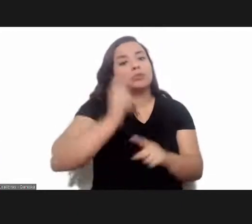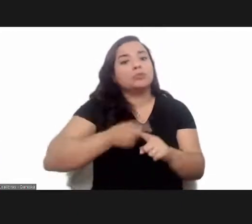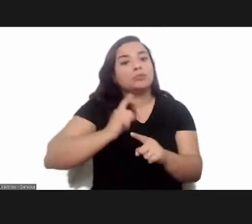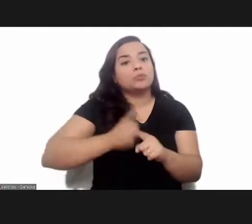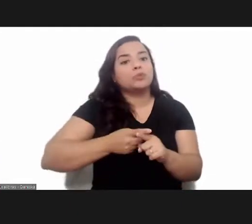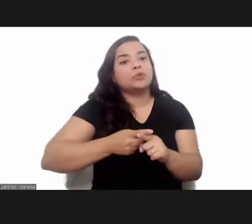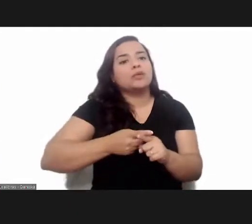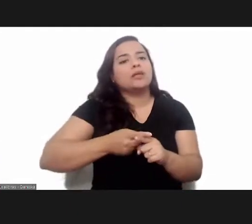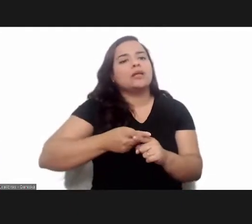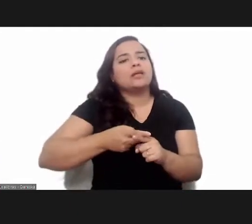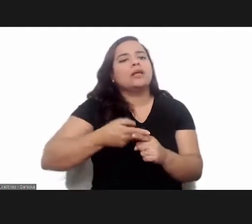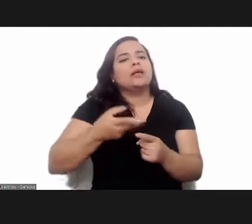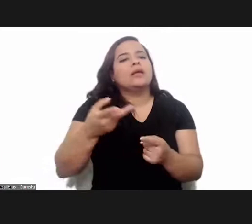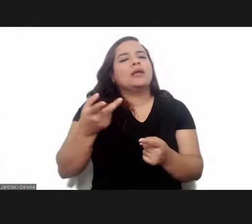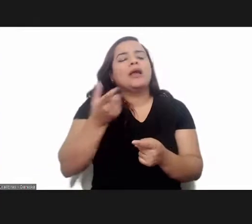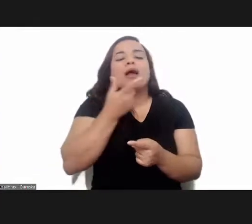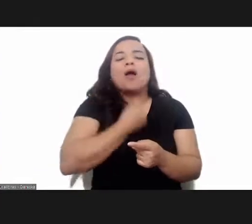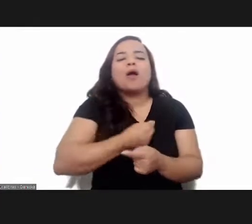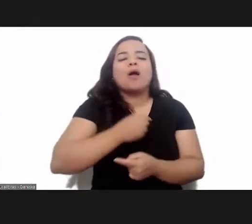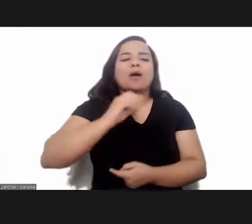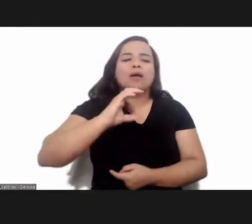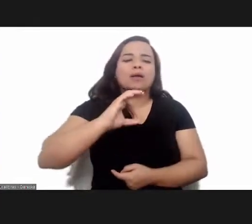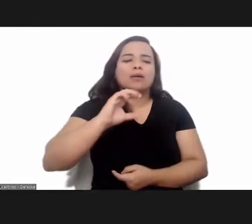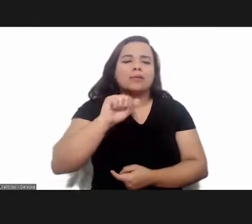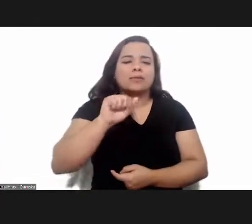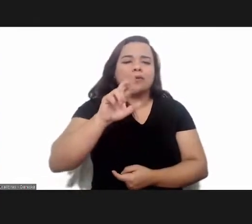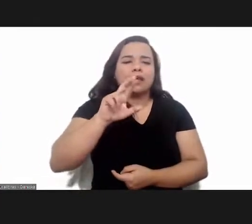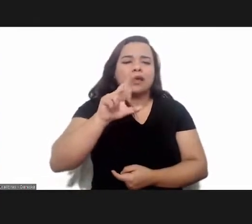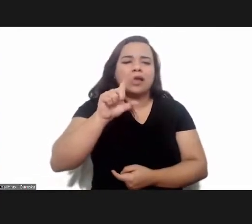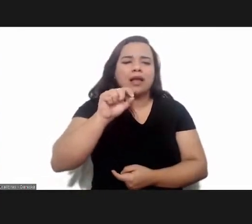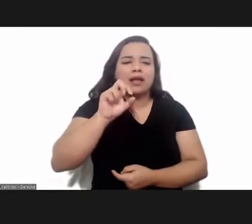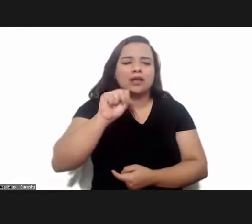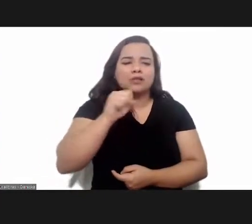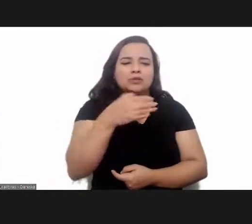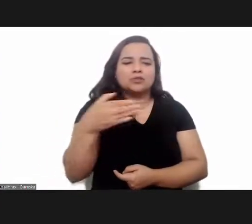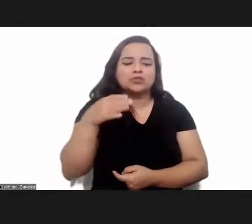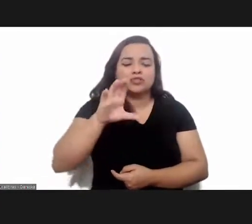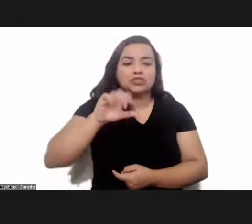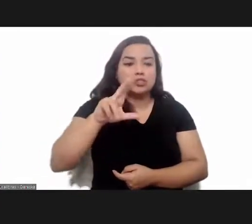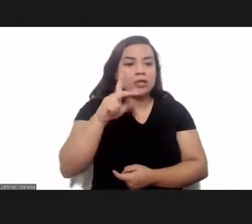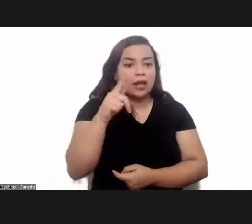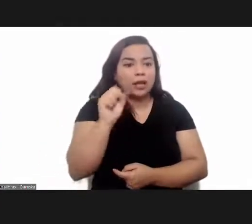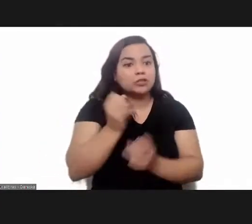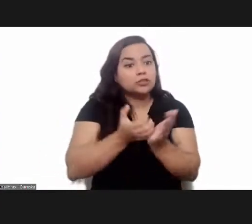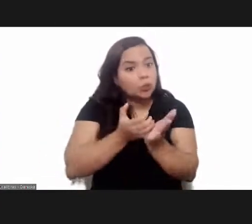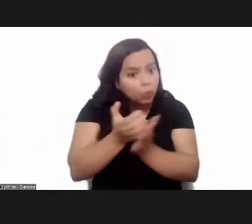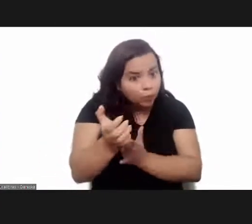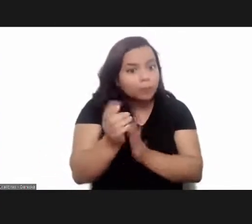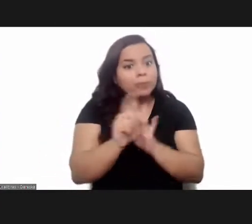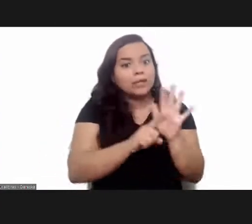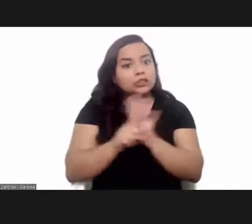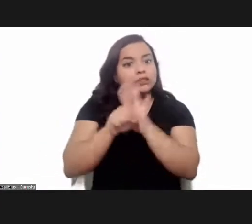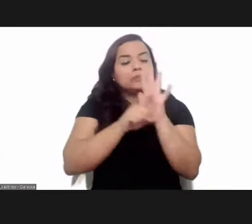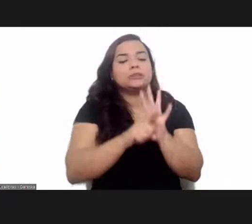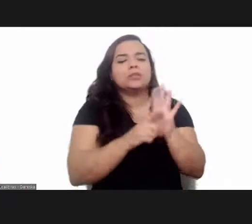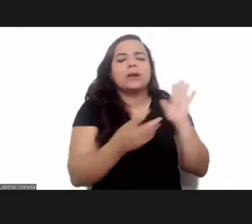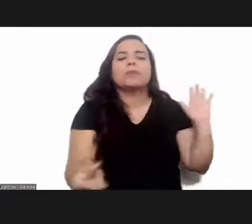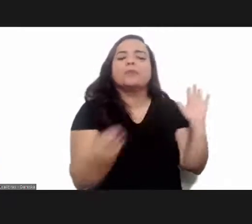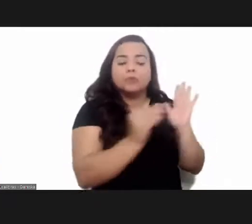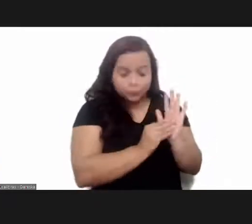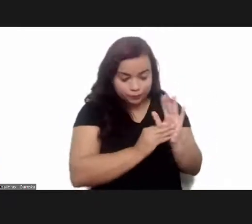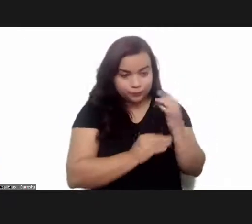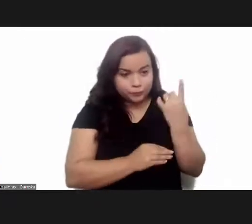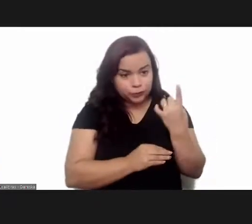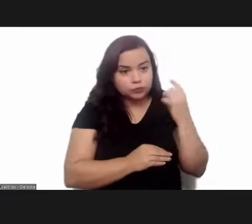carlos chagas began the research cycle in 1909 the publication carlos